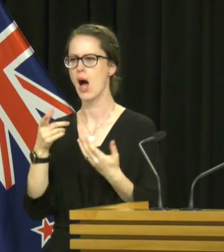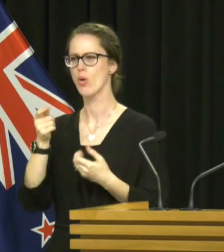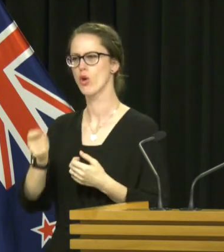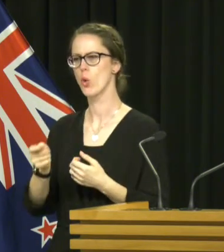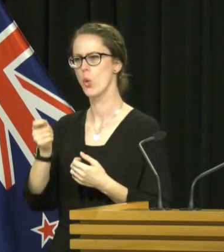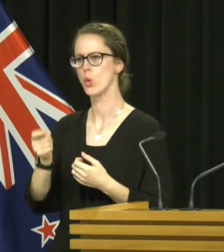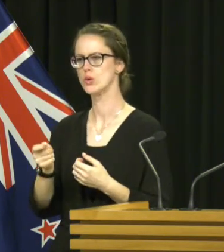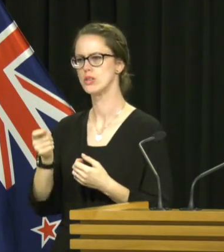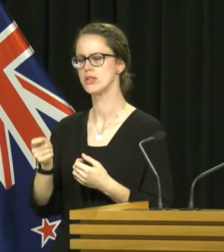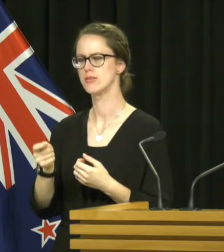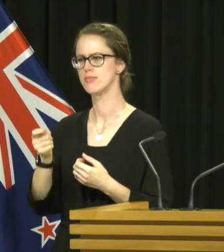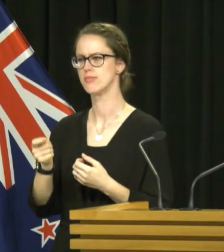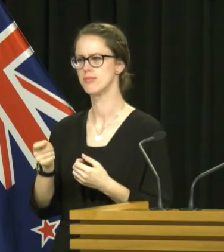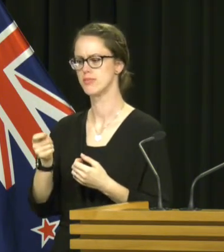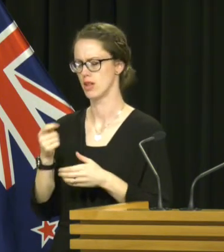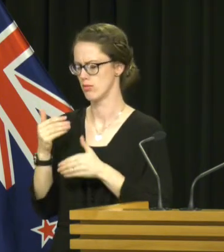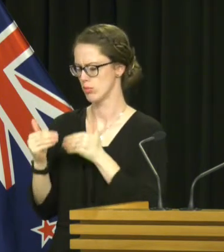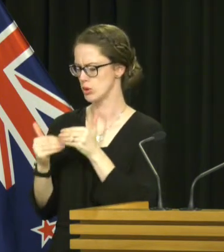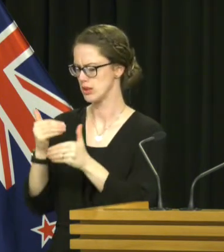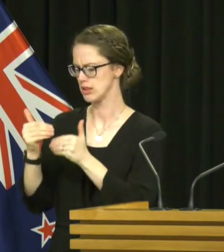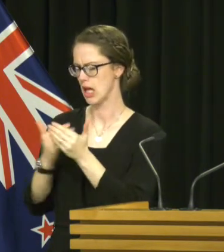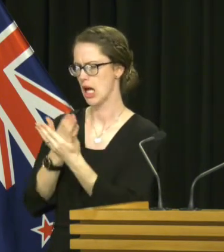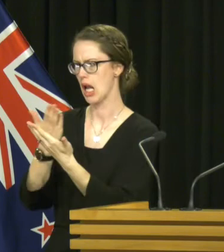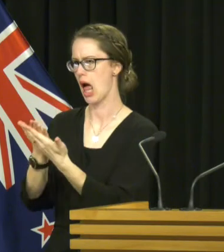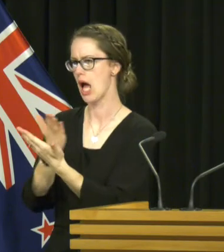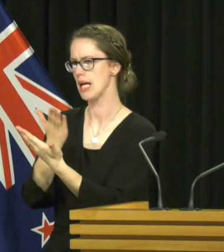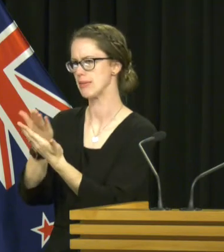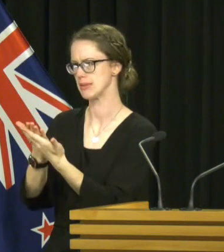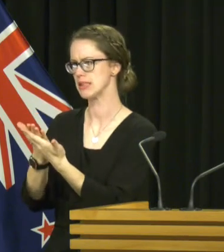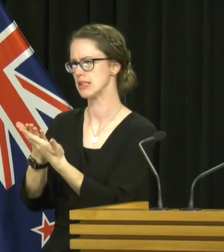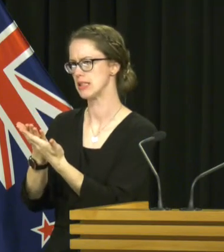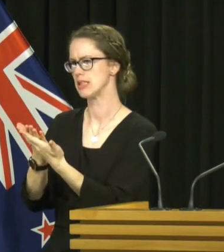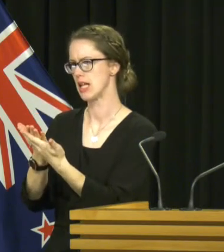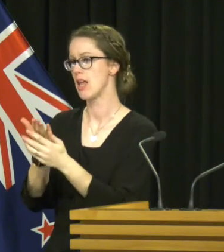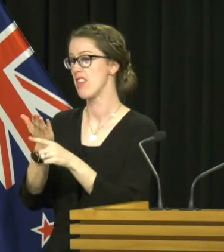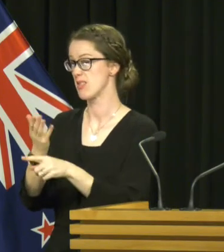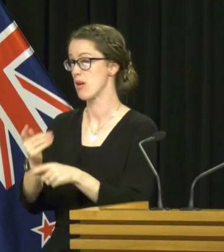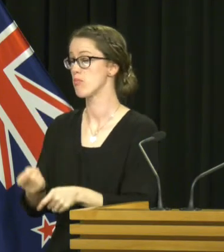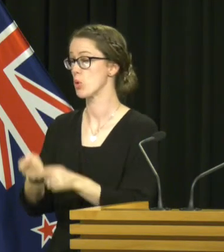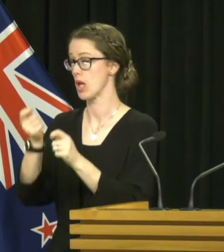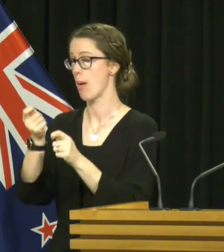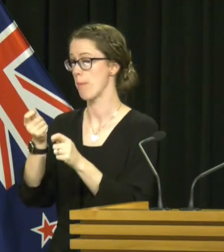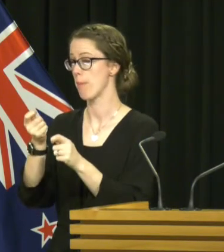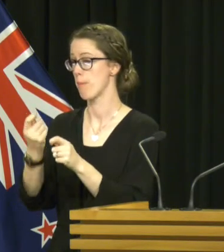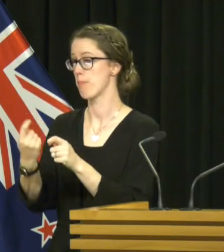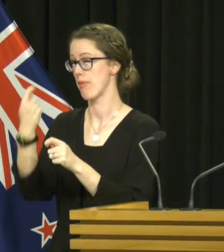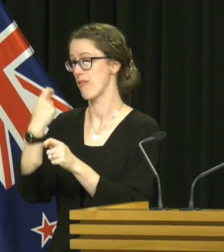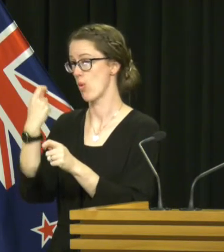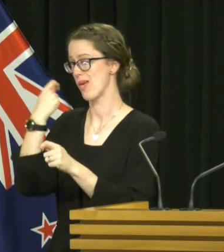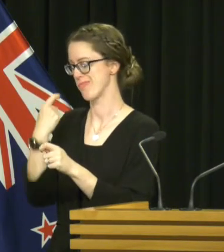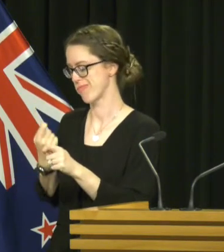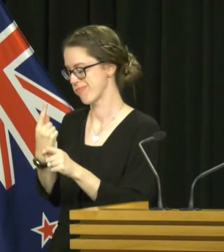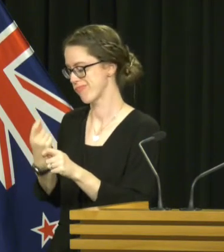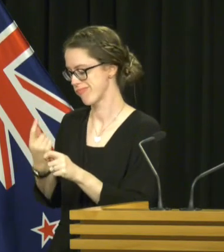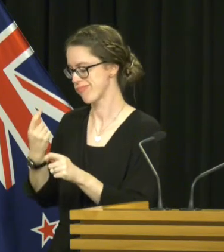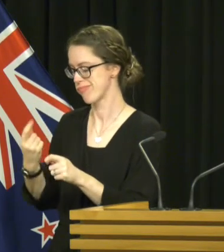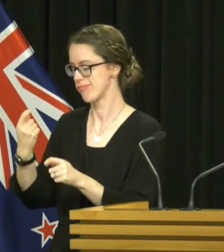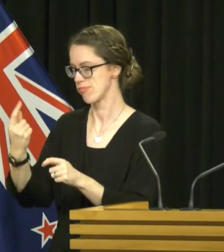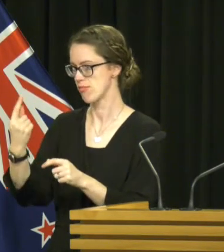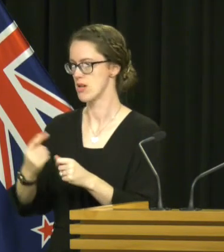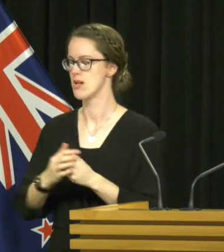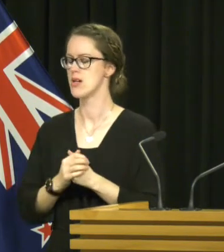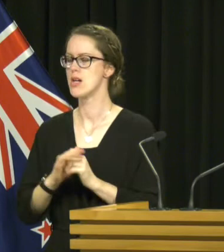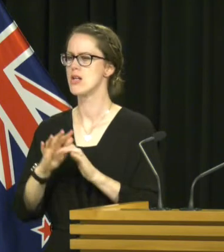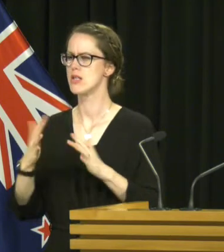process claims, deal with claims, has been raised continuously through that process.